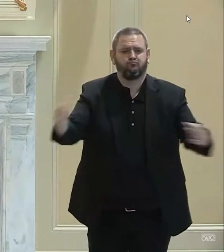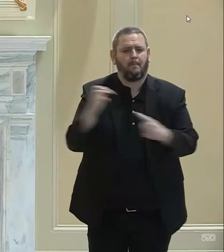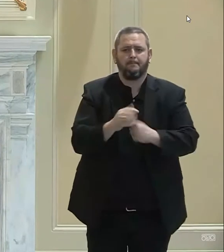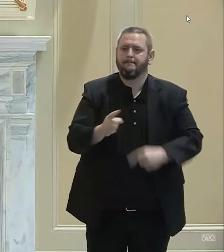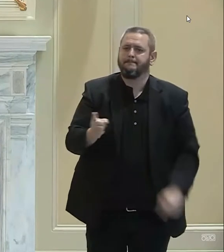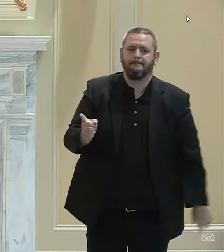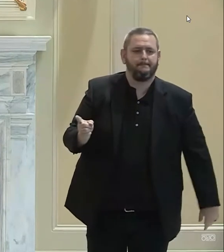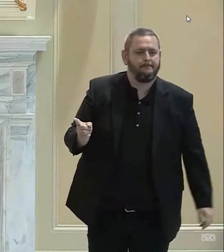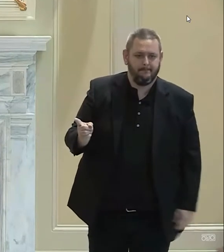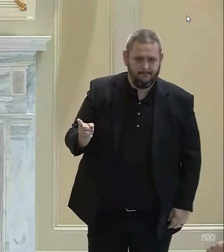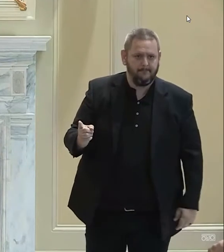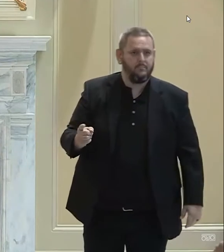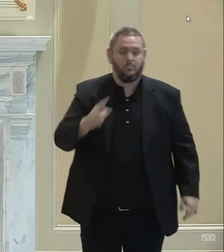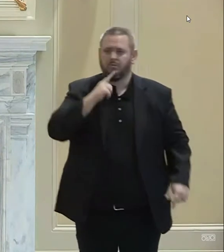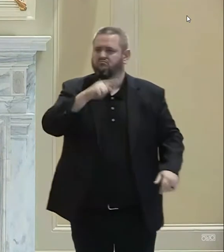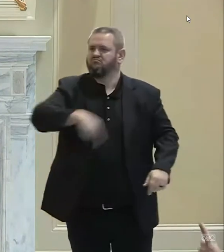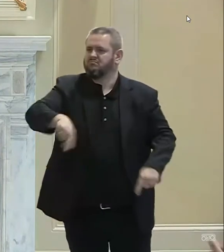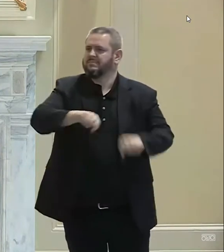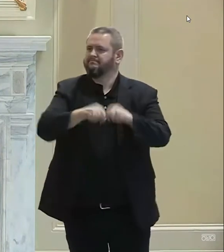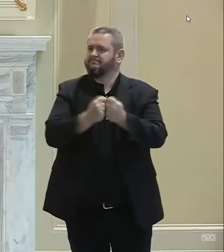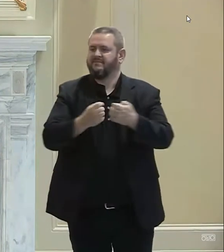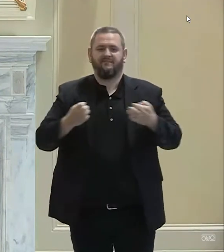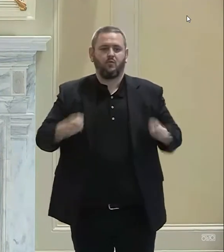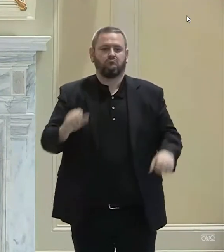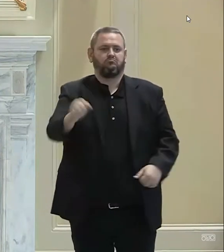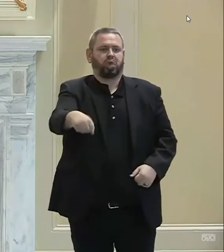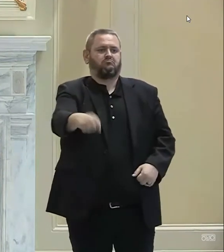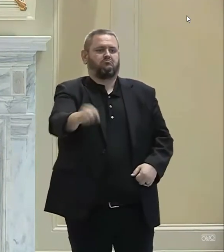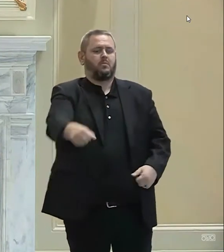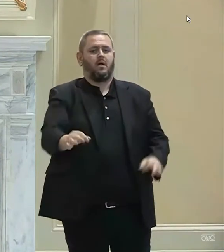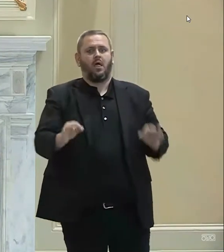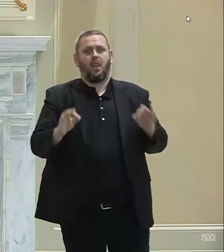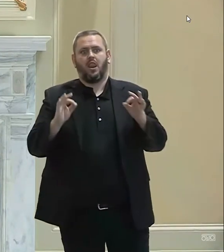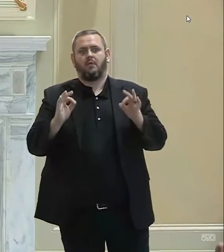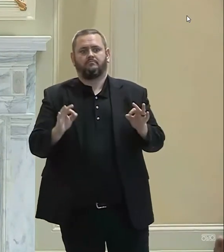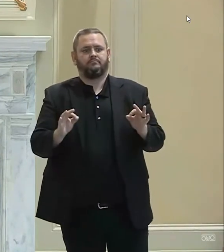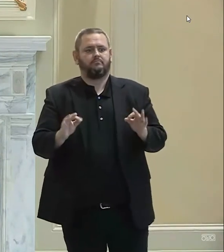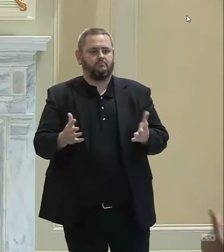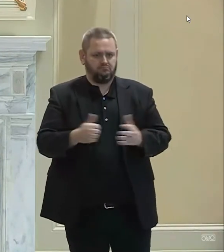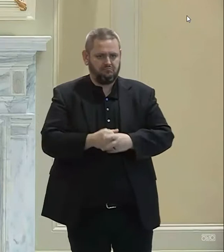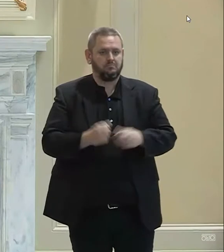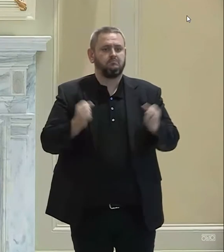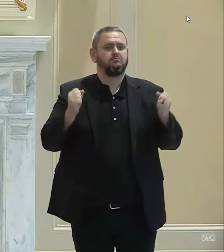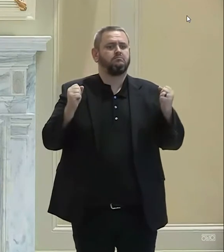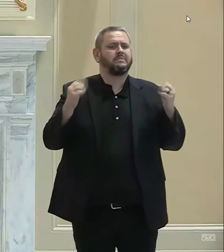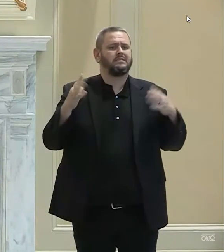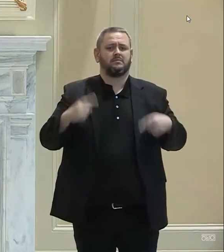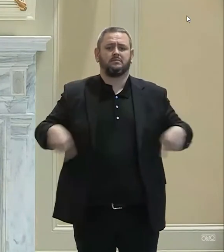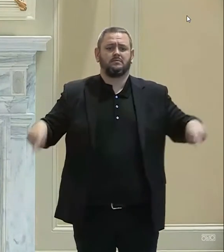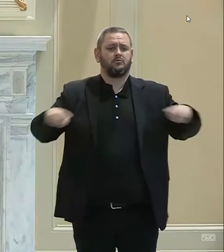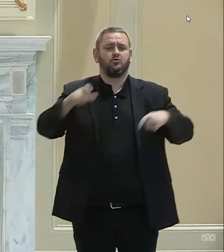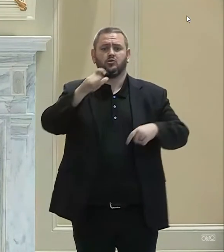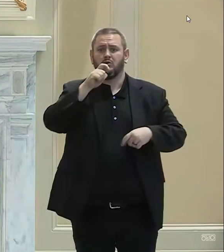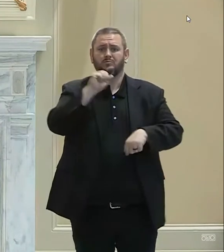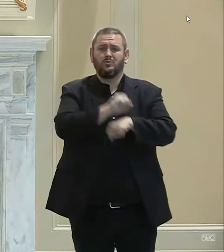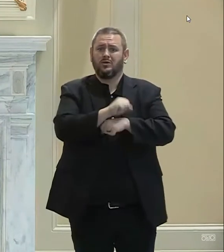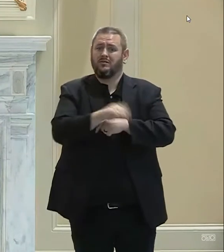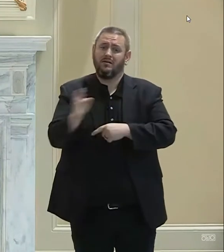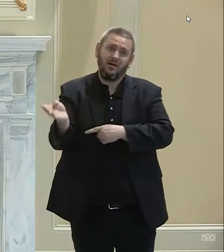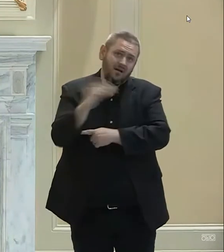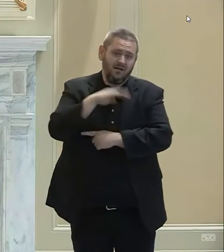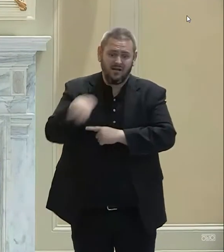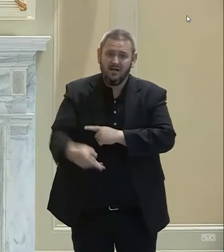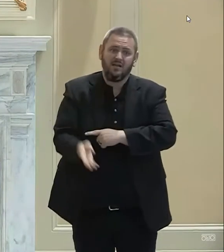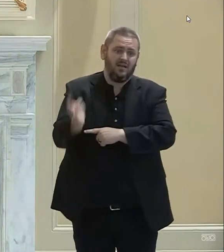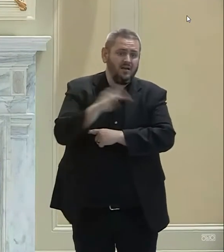effort. Many people have worked long hours, days and nights, for months, really, to make